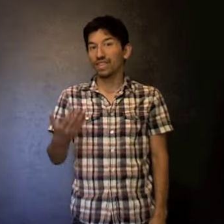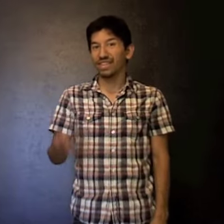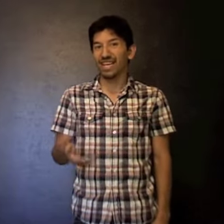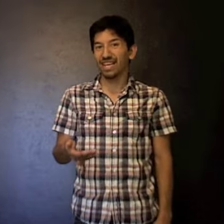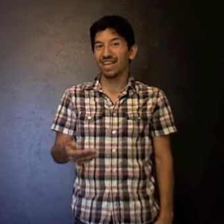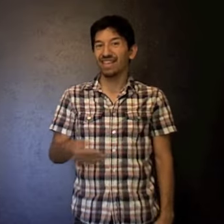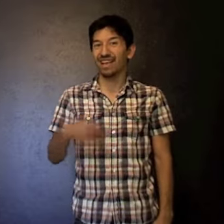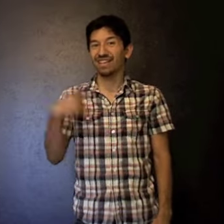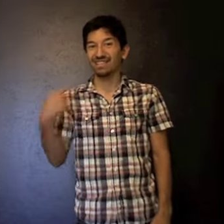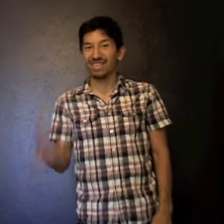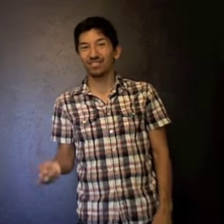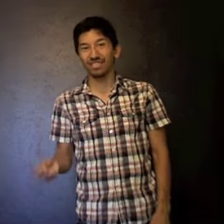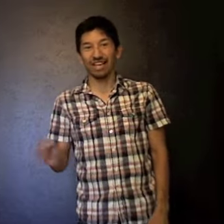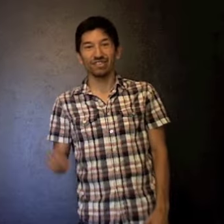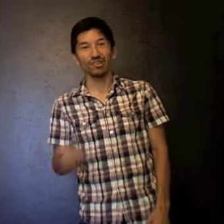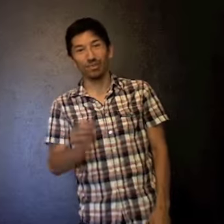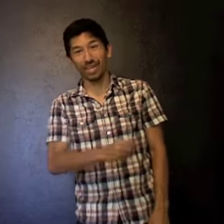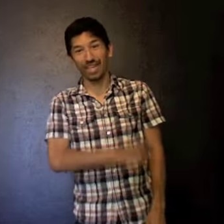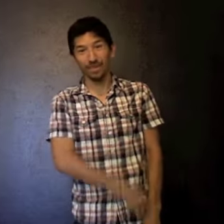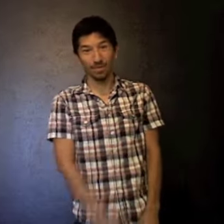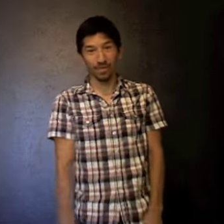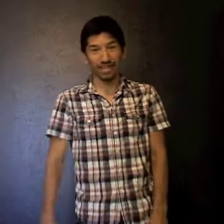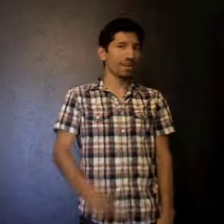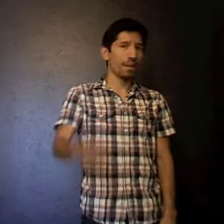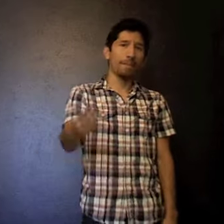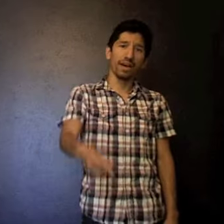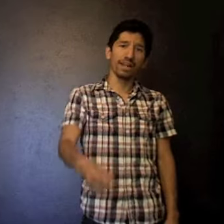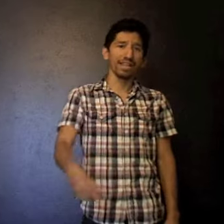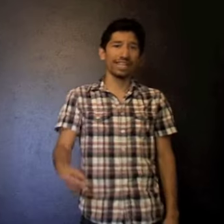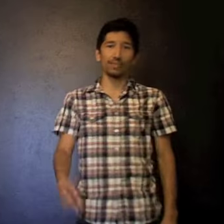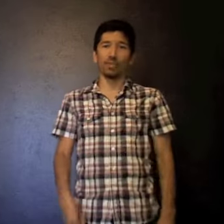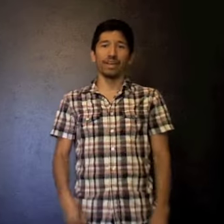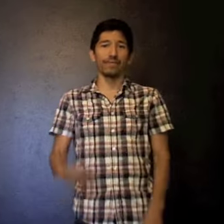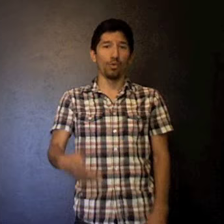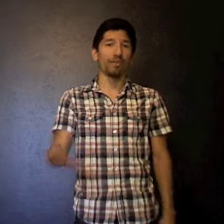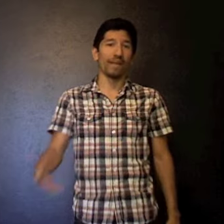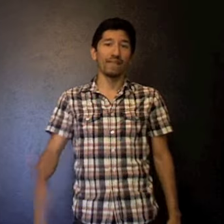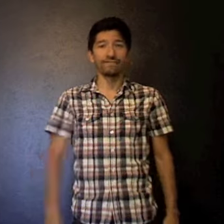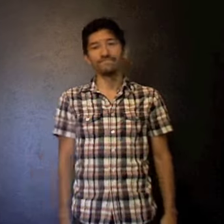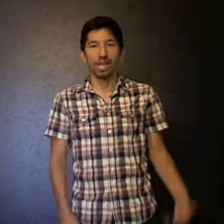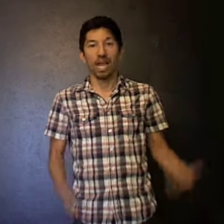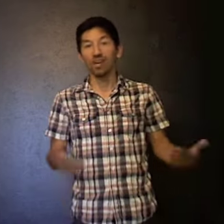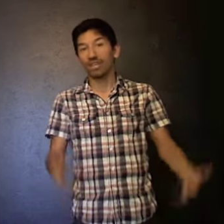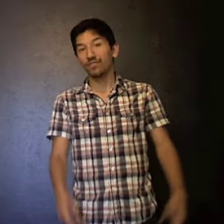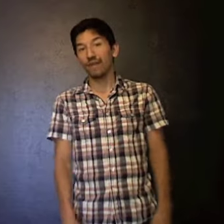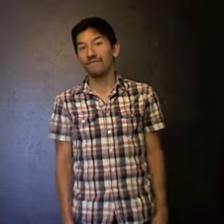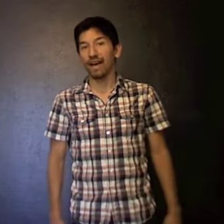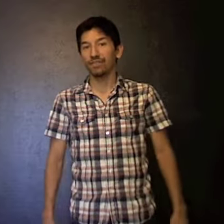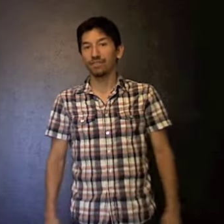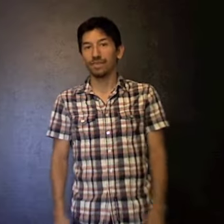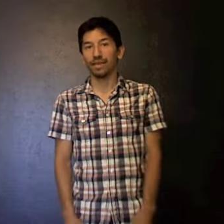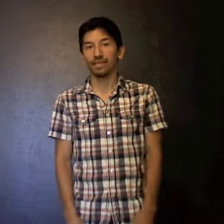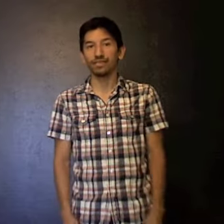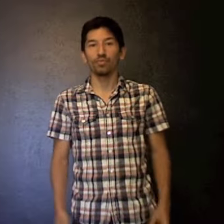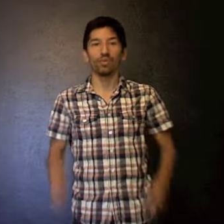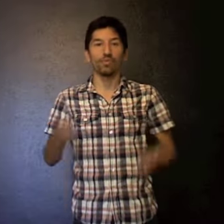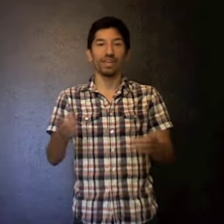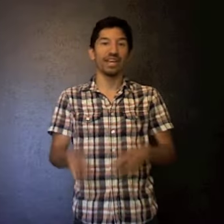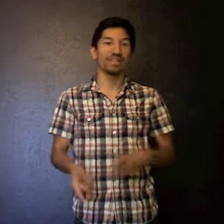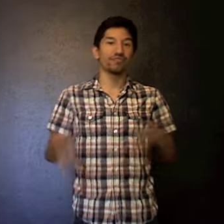think that the Celtics will actually win game three, but the Heat will win four and five. I'll give you my finals picks when we get to